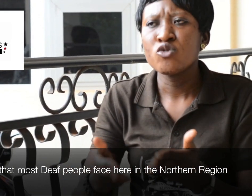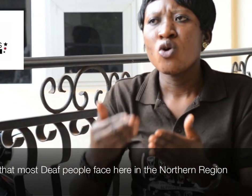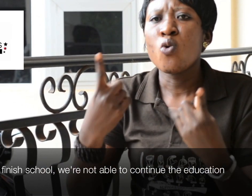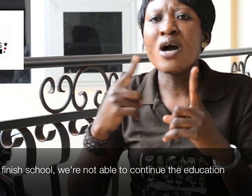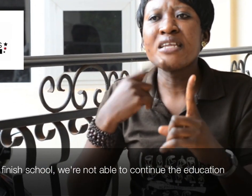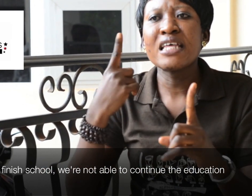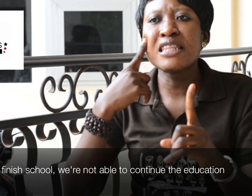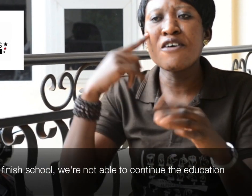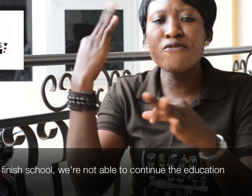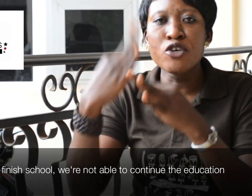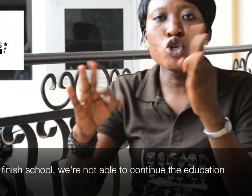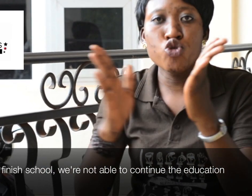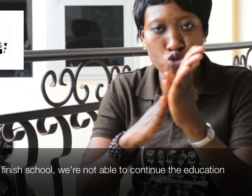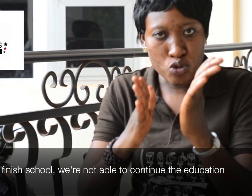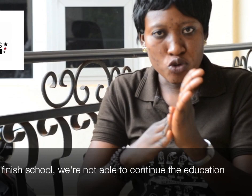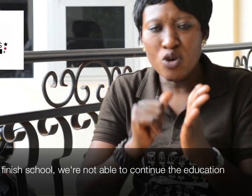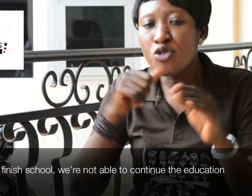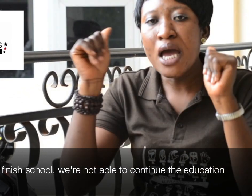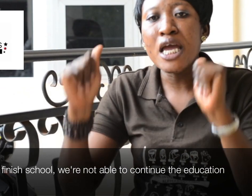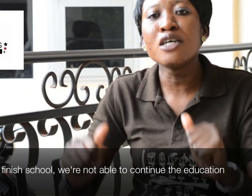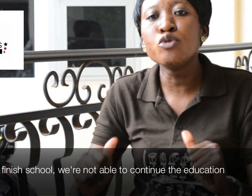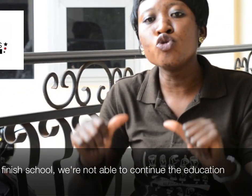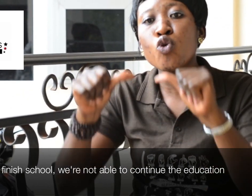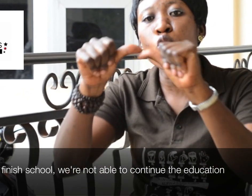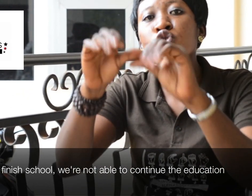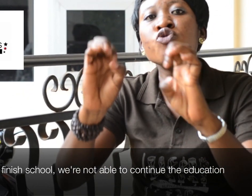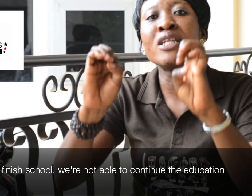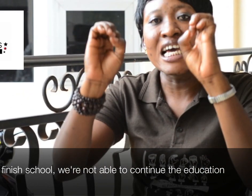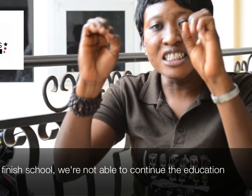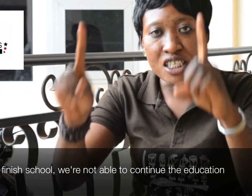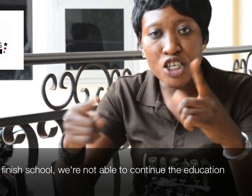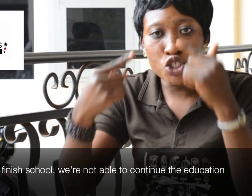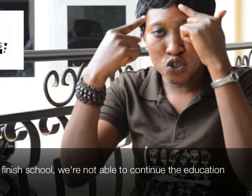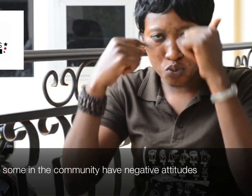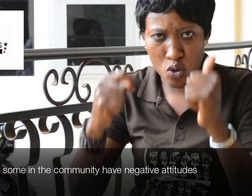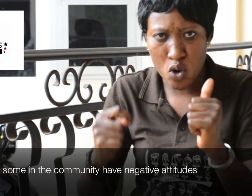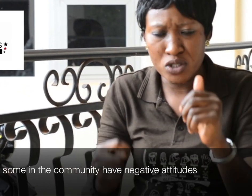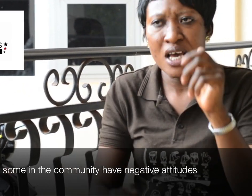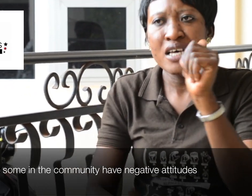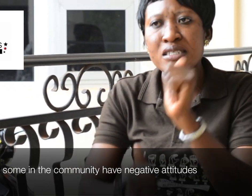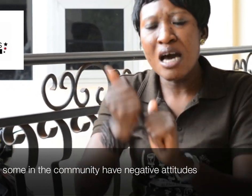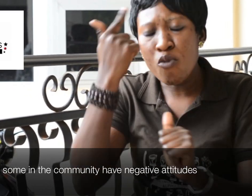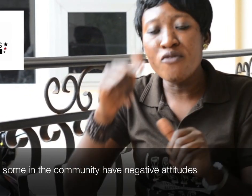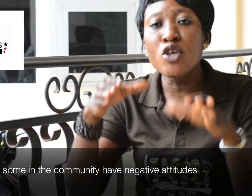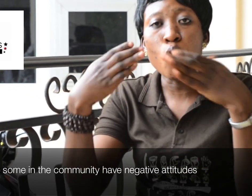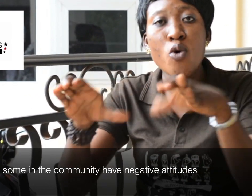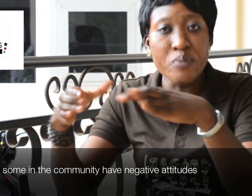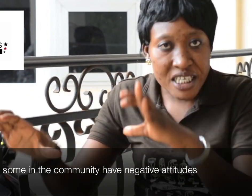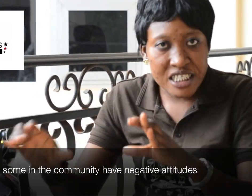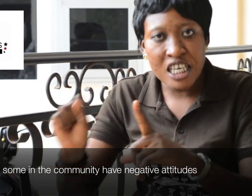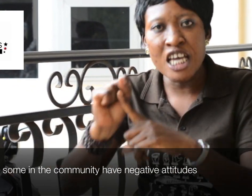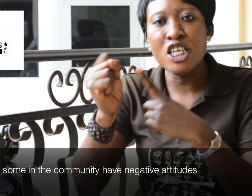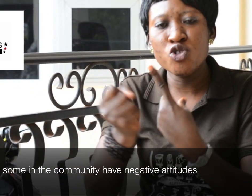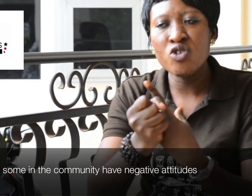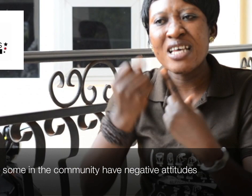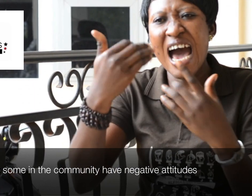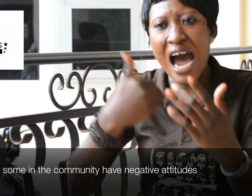When the deaf finish school, we're not able to continue their education because some of the community and the city are